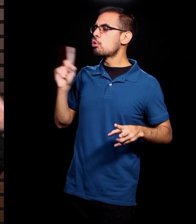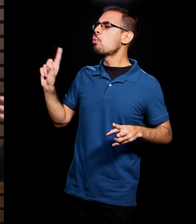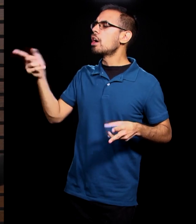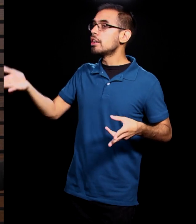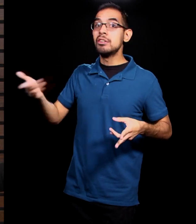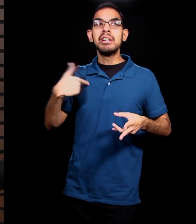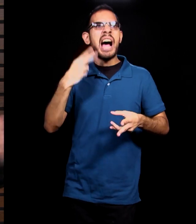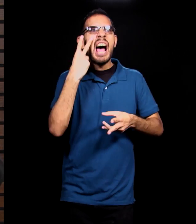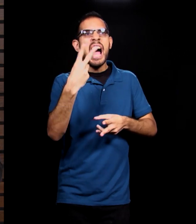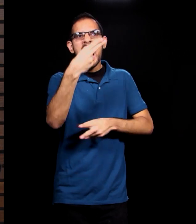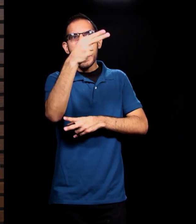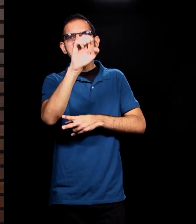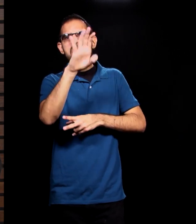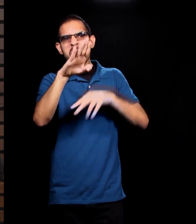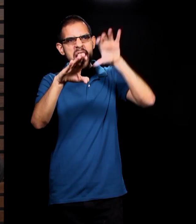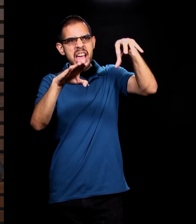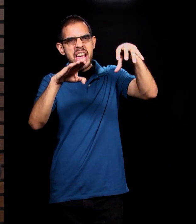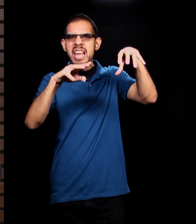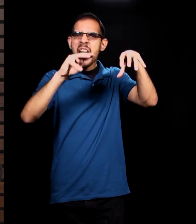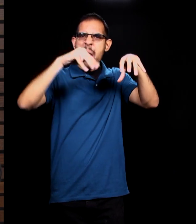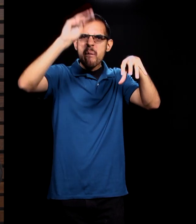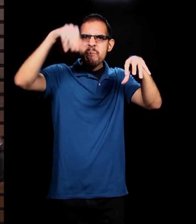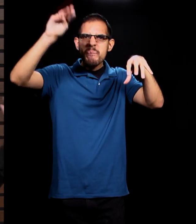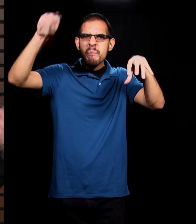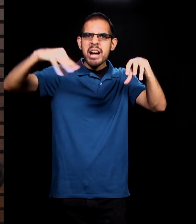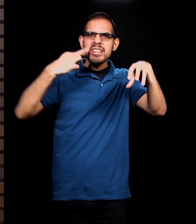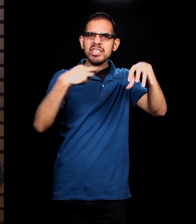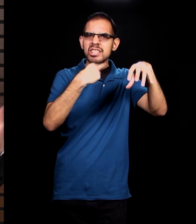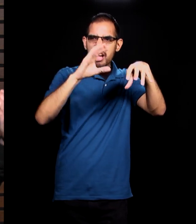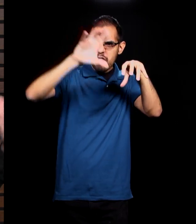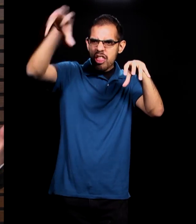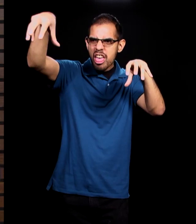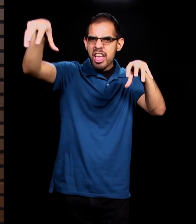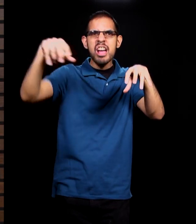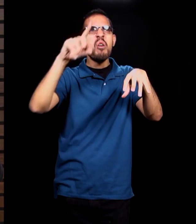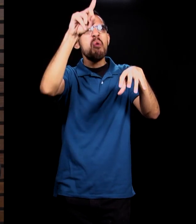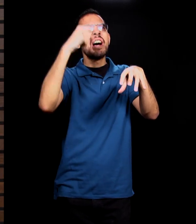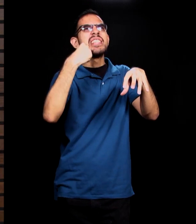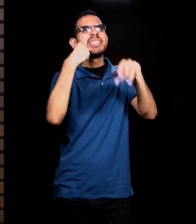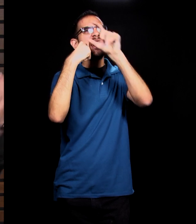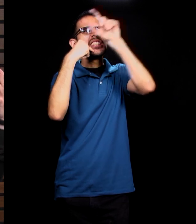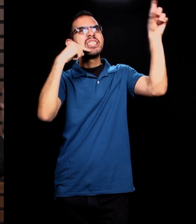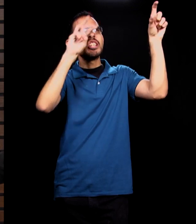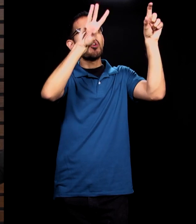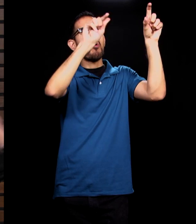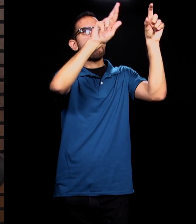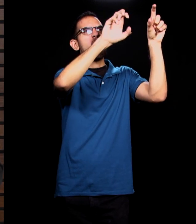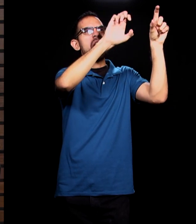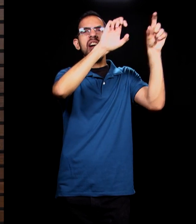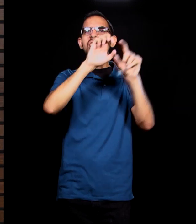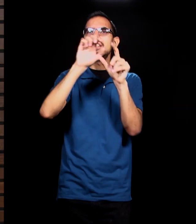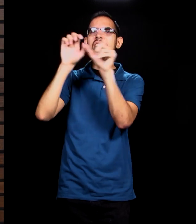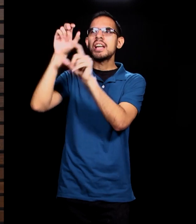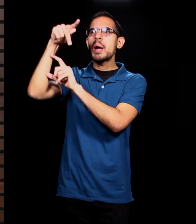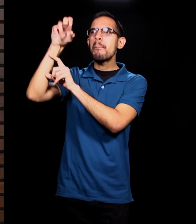HEB and there's a McDonald's across the street. The street sign, one says where, one says pecan. Well, oh, now I know where you are in McAllen.